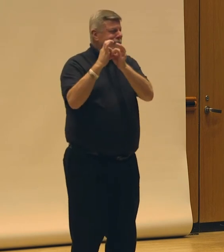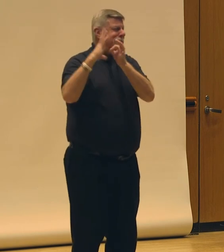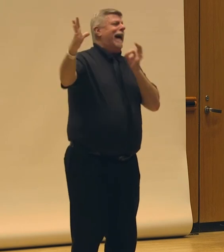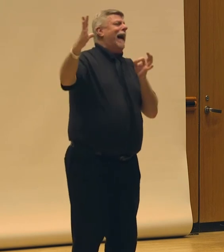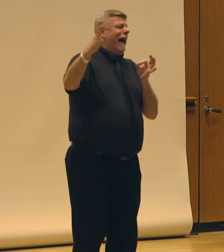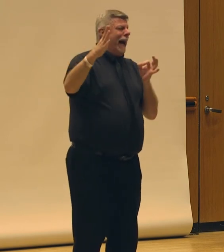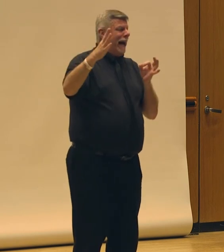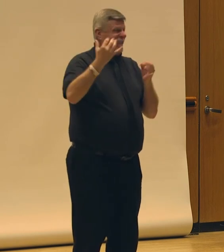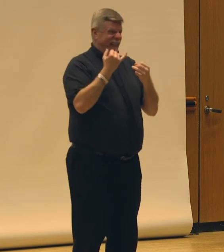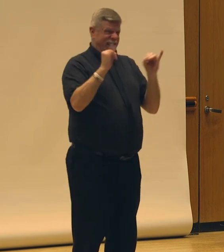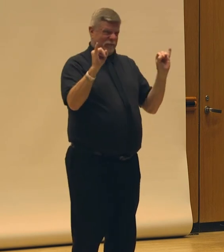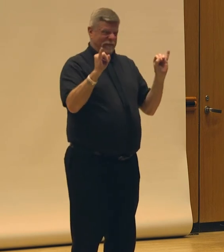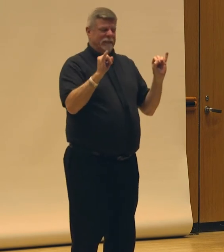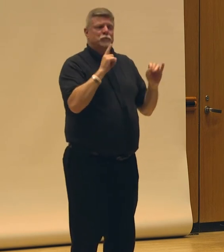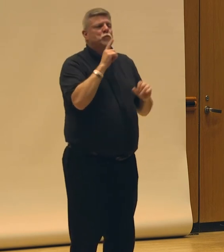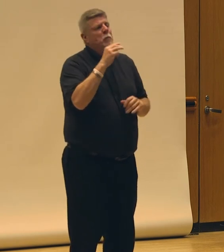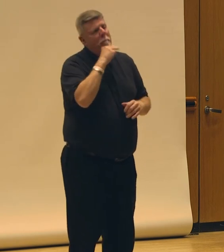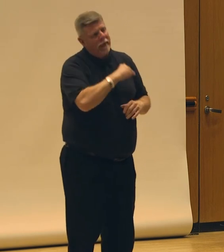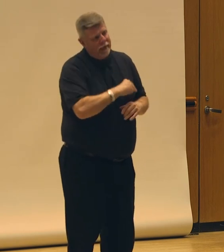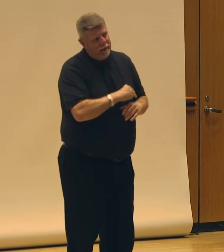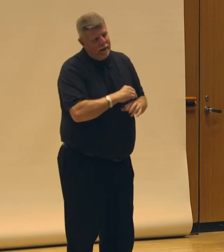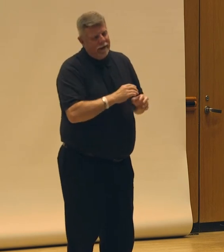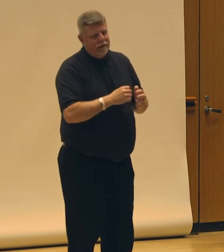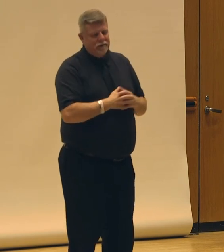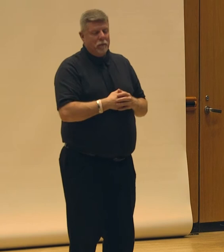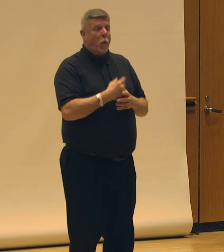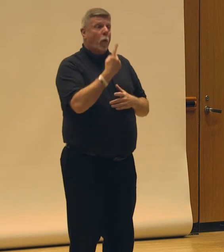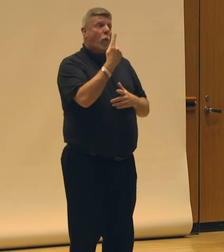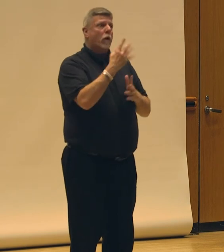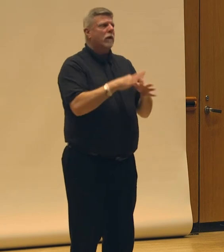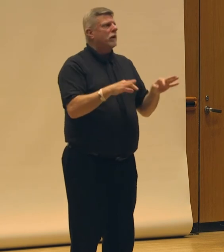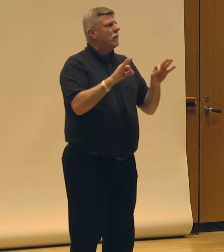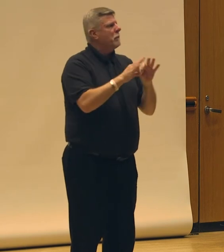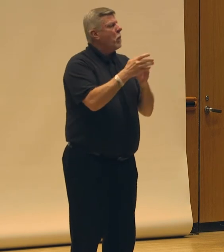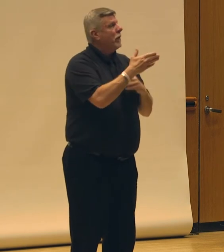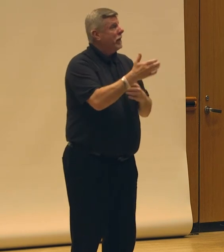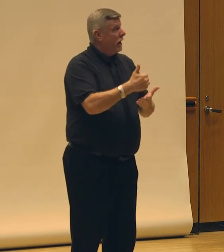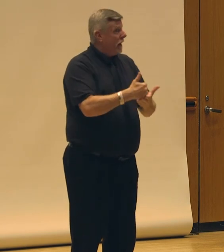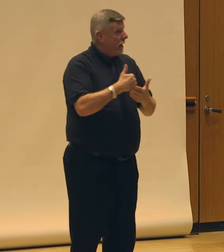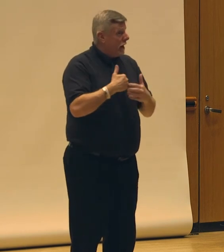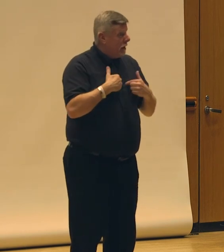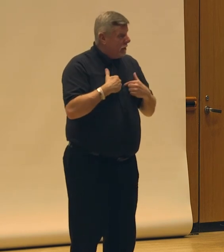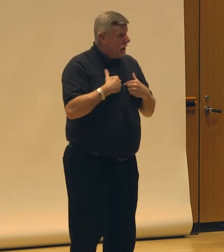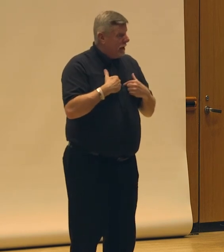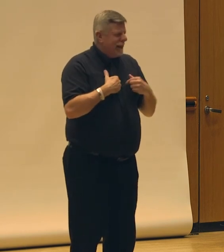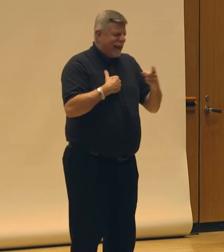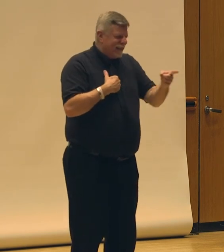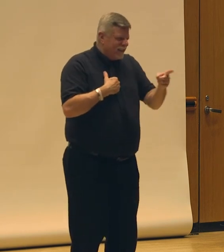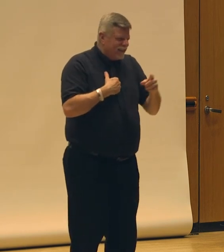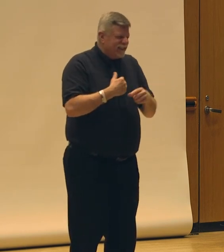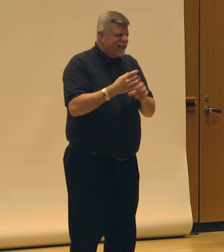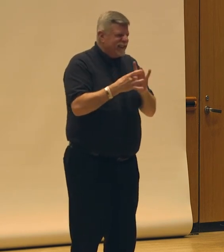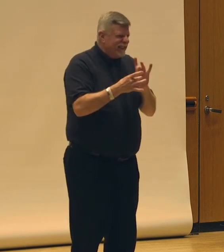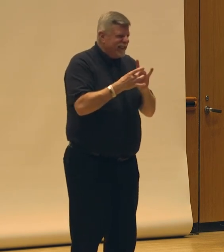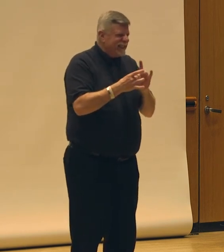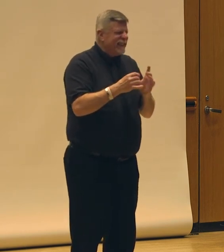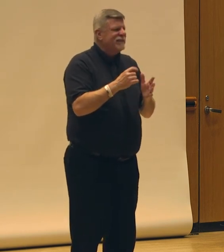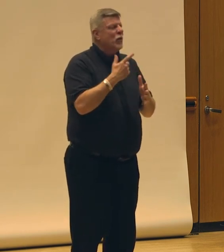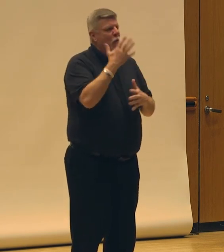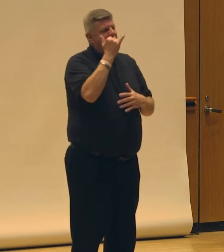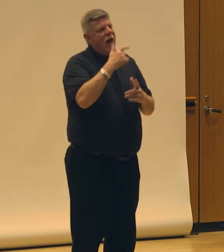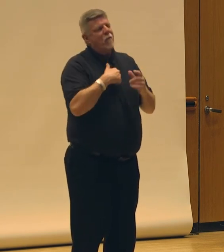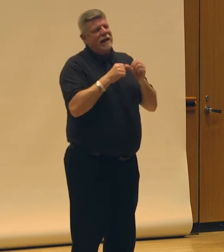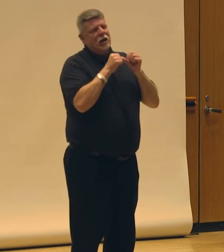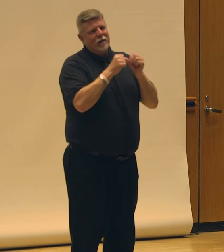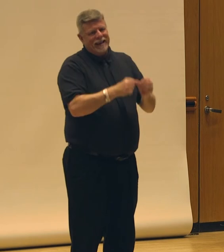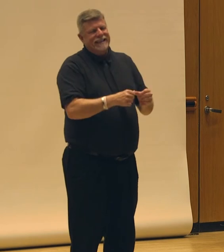And so one of the key things that has been helpful to me, you just dug right into, which is why I wanted to continue